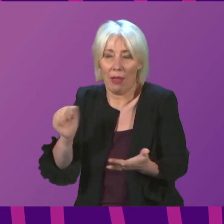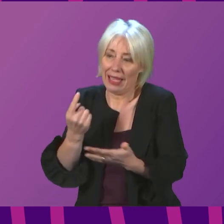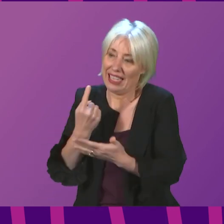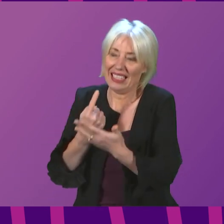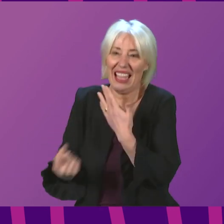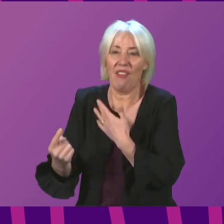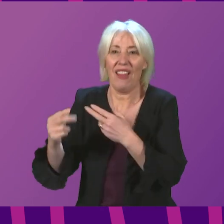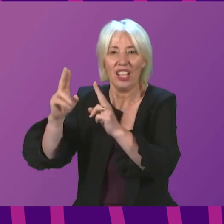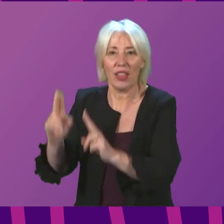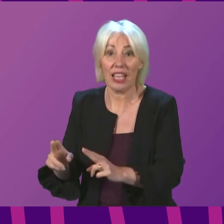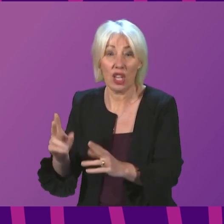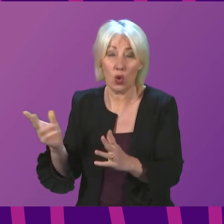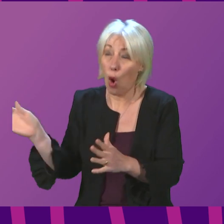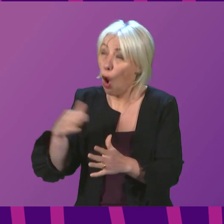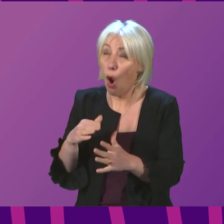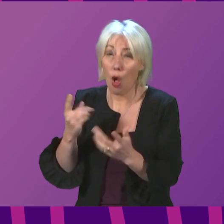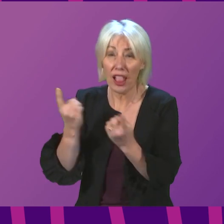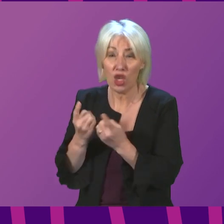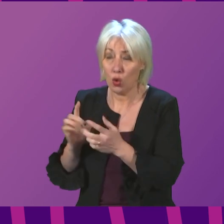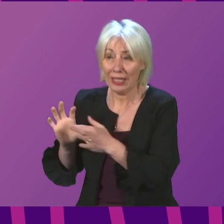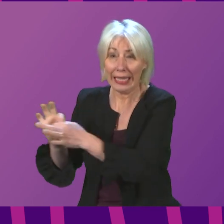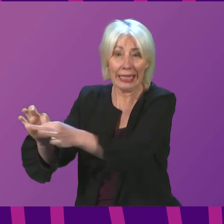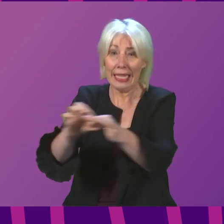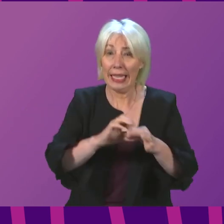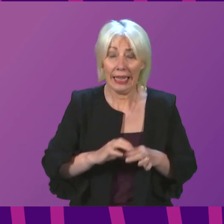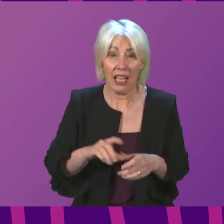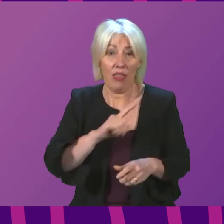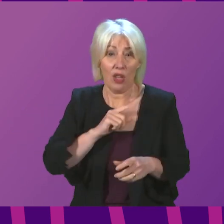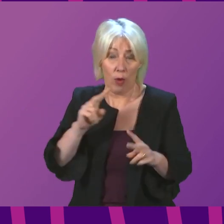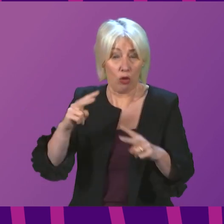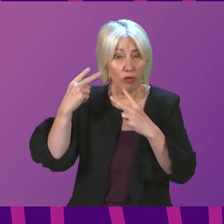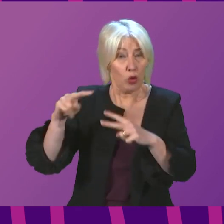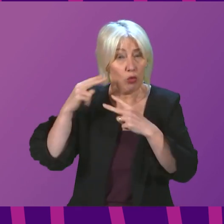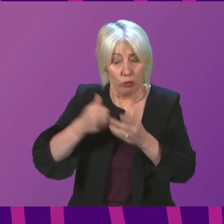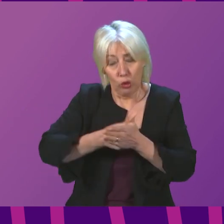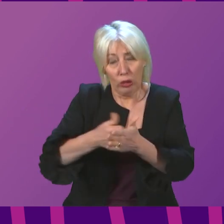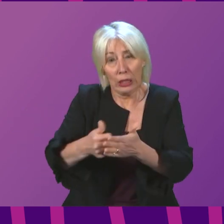interlinked matters, and that is why we continue to keep all of them under close review.